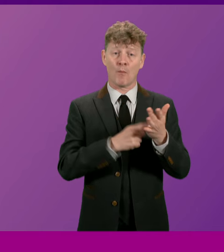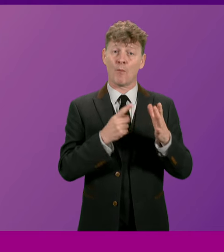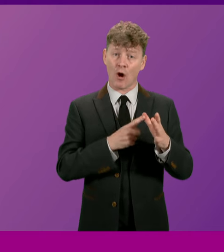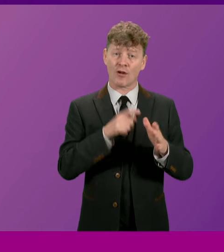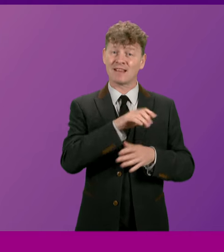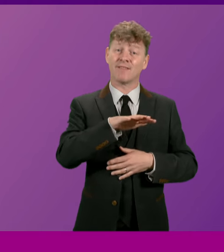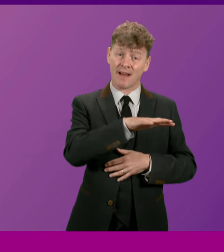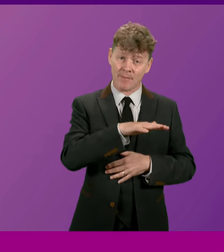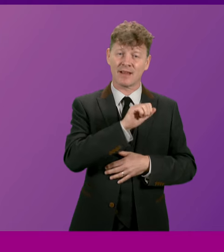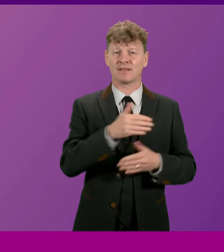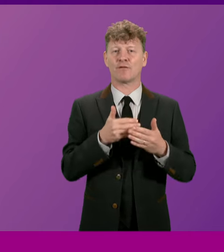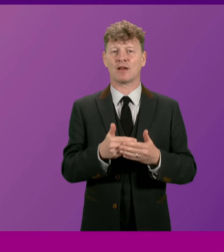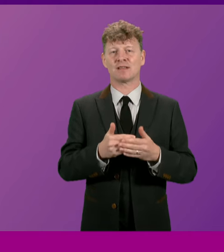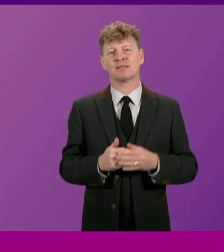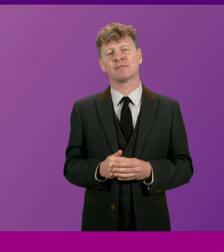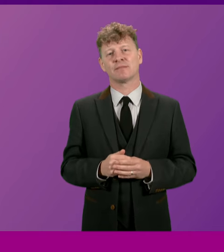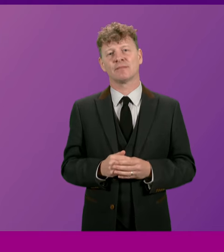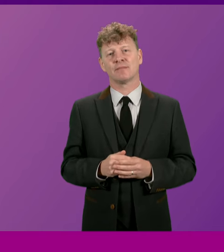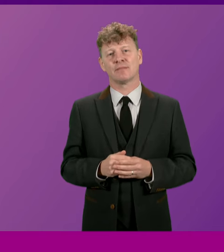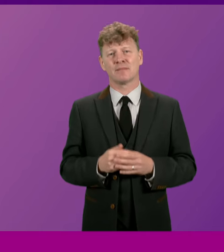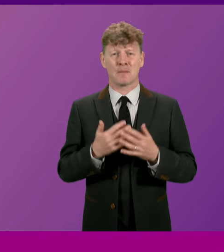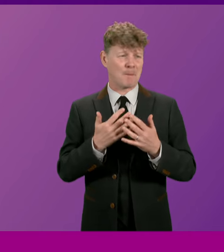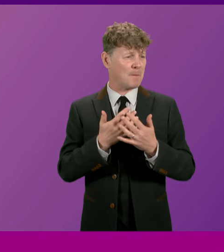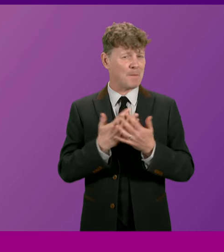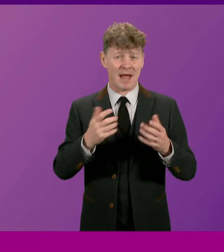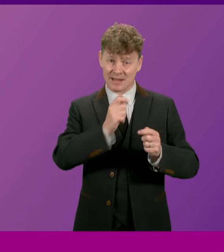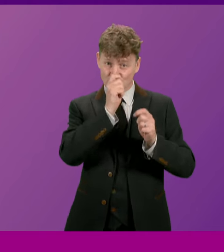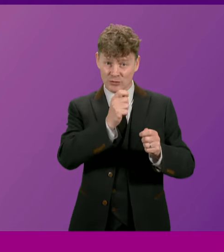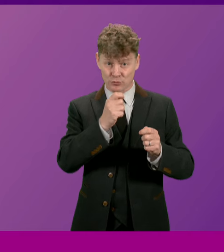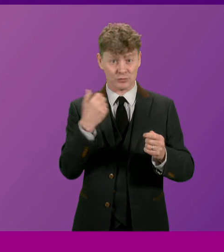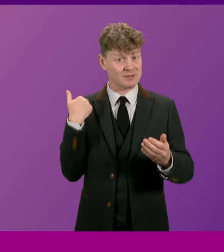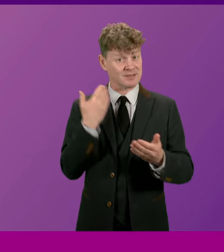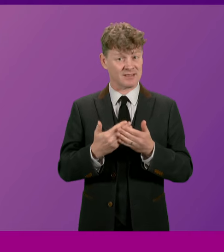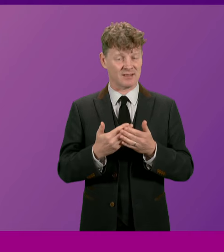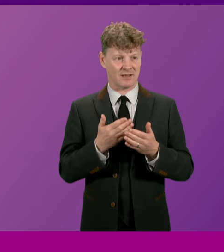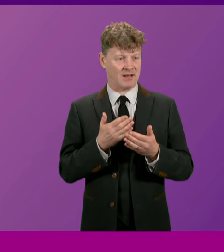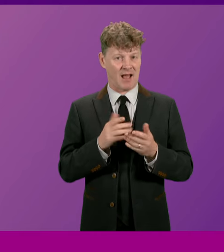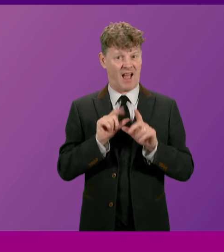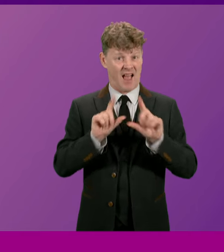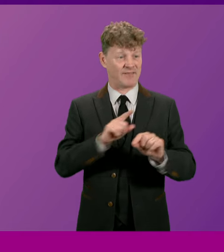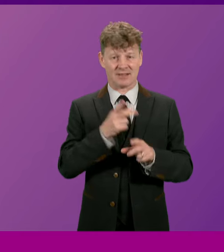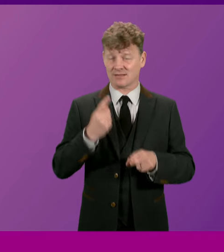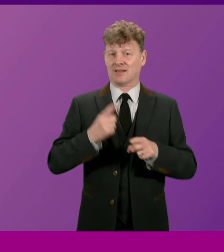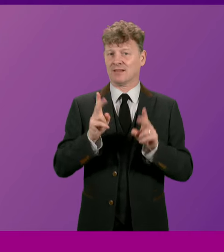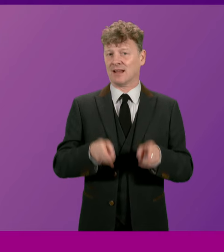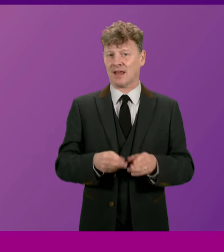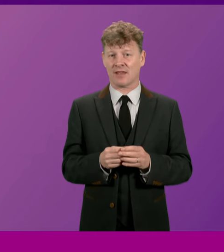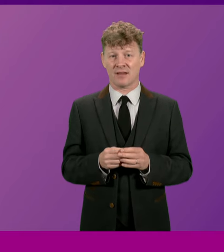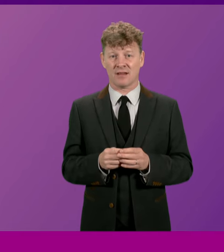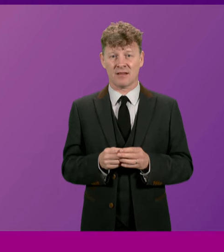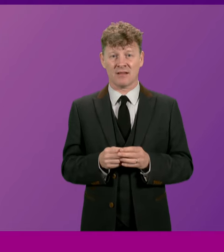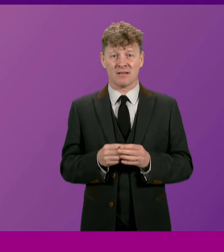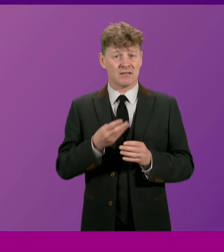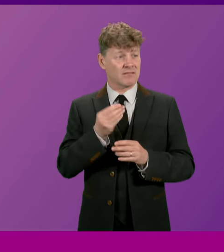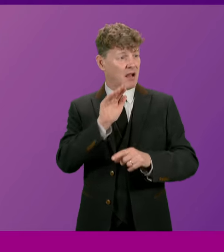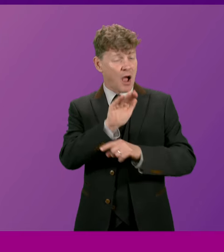and to his friends. There have been many tributes made since Alex's sudden death. They include tributes left outside of